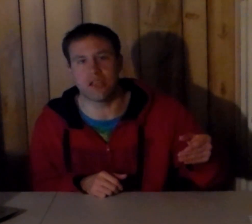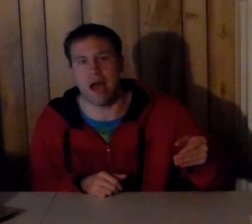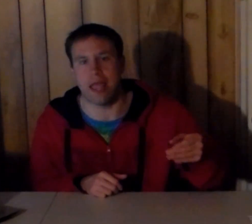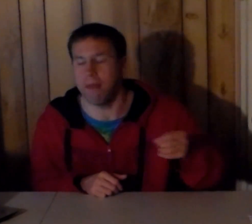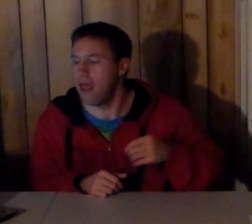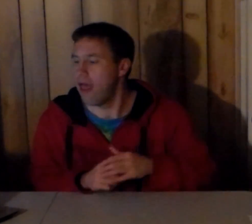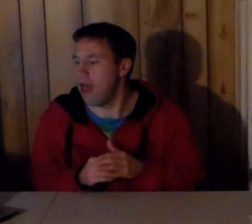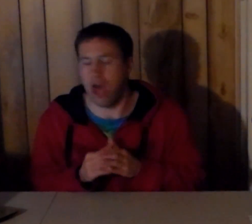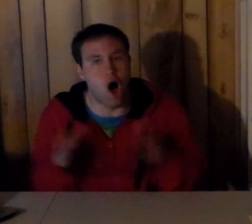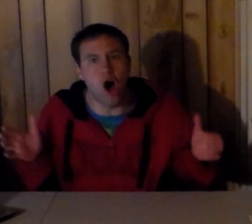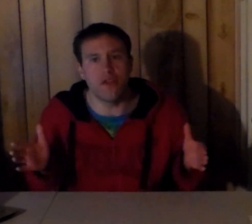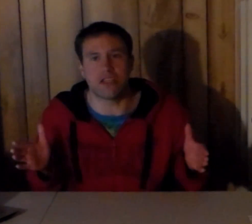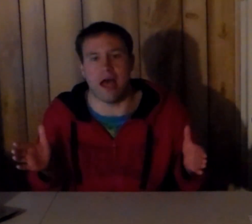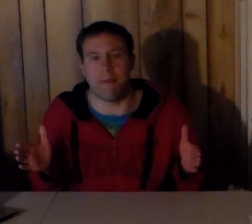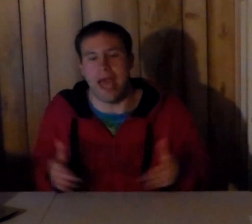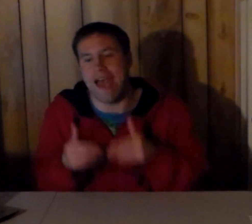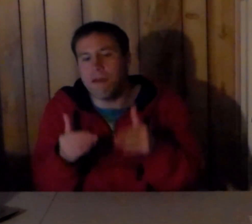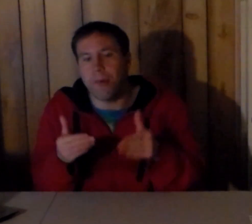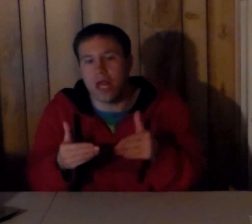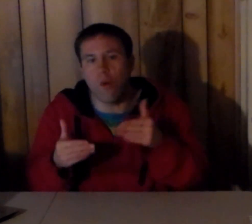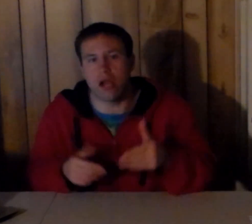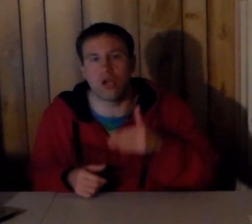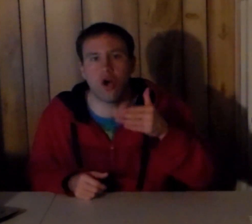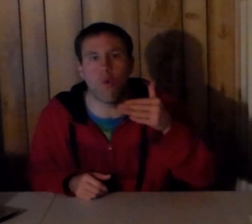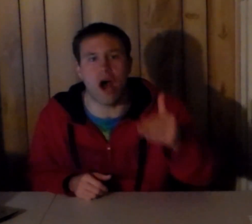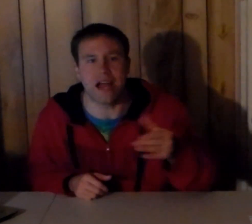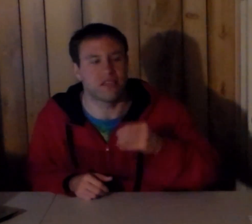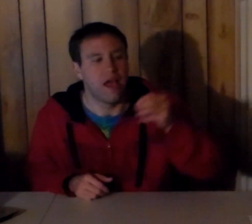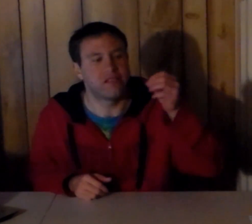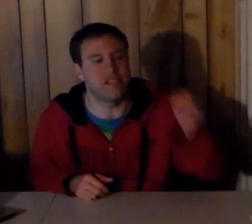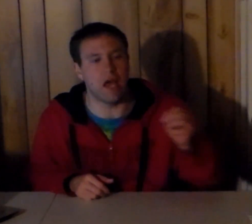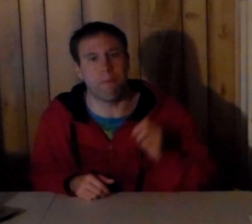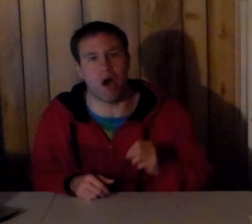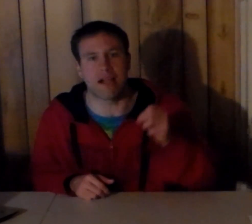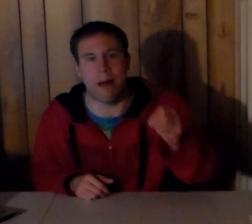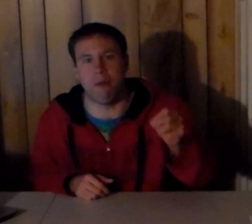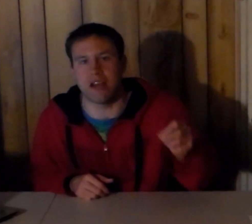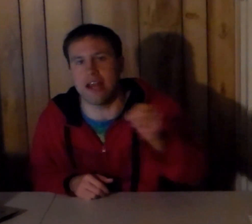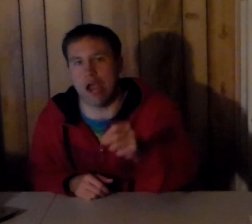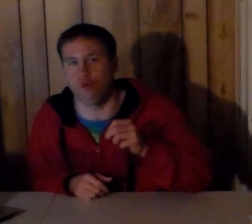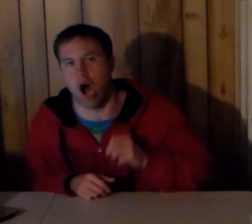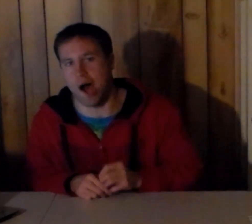the time all the time anybody wanted to go watch cm punk on monday night raw